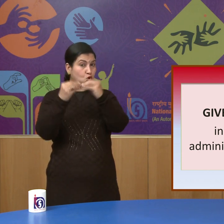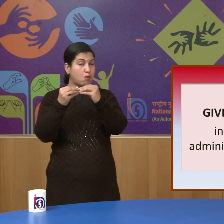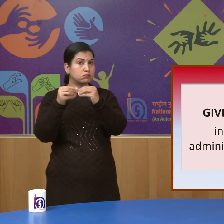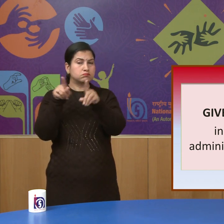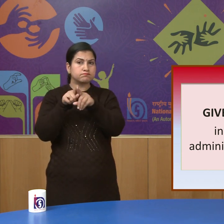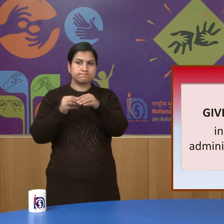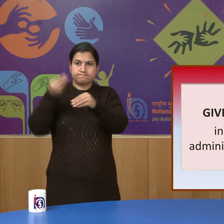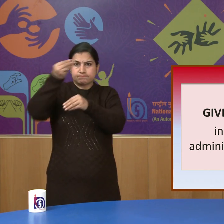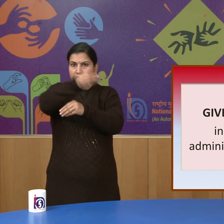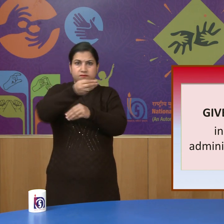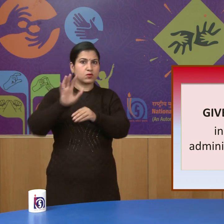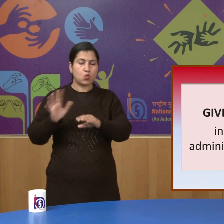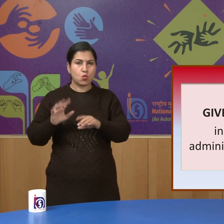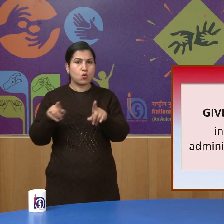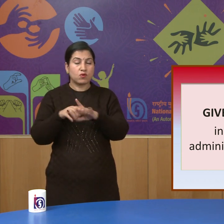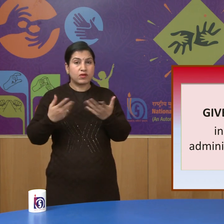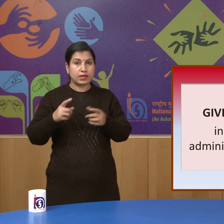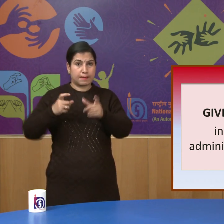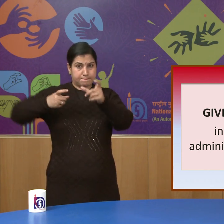in military and administration